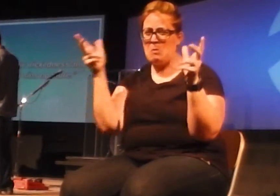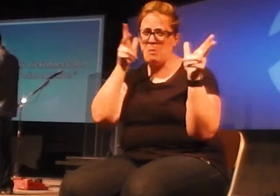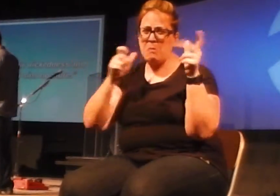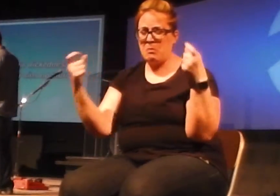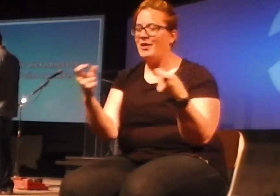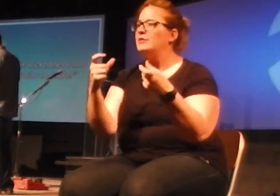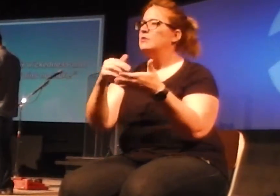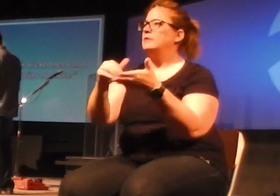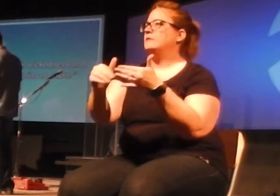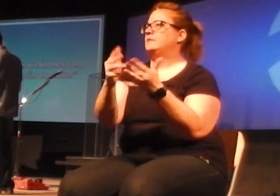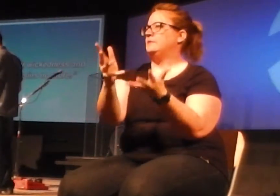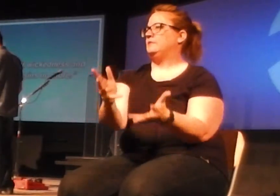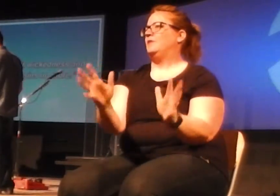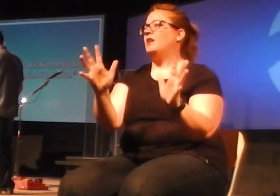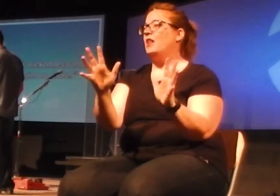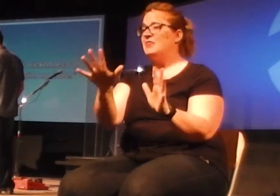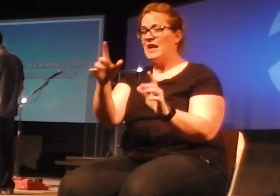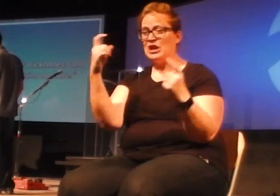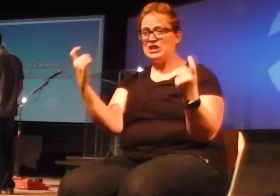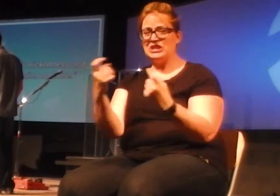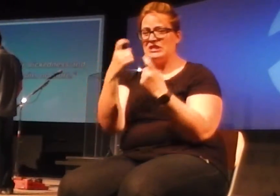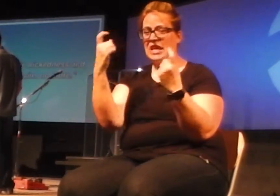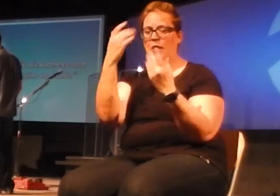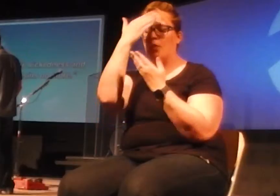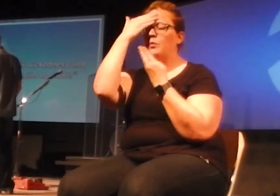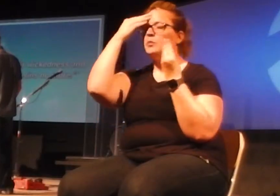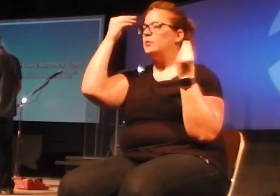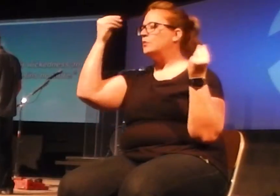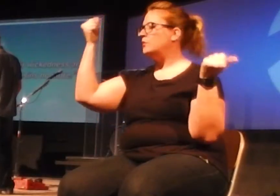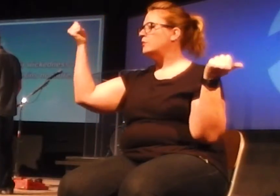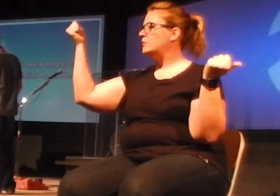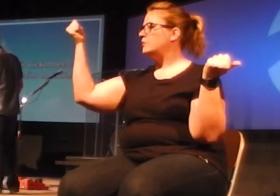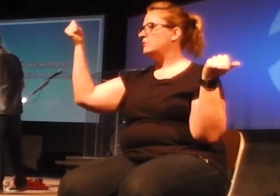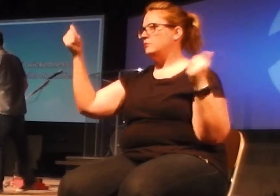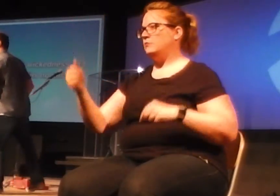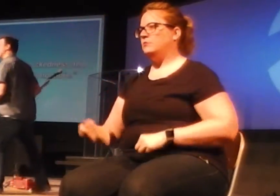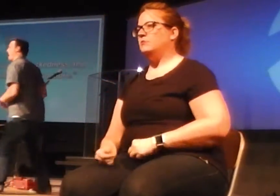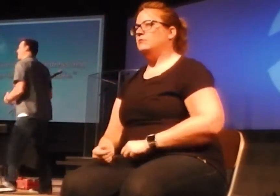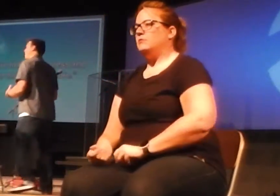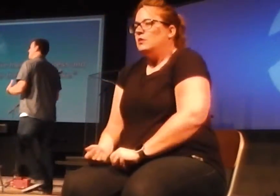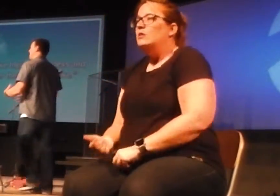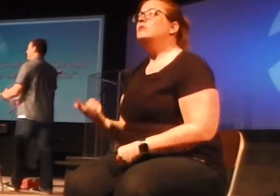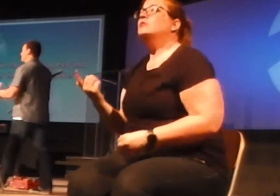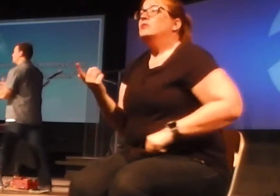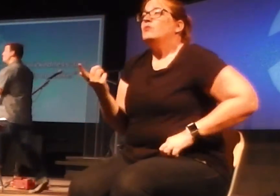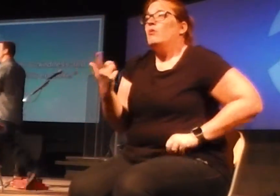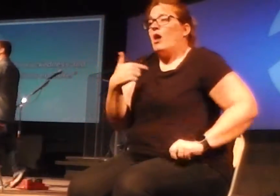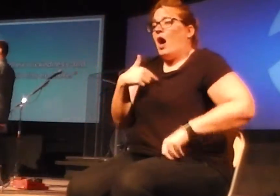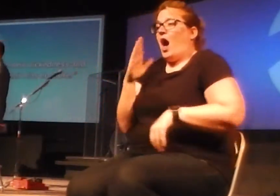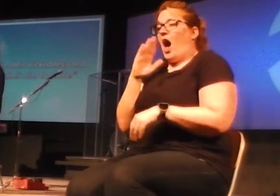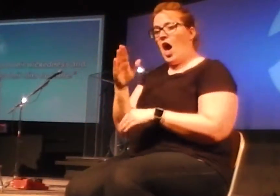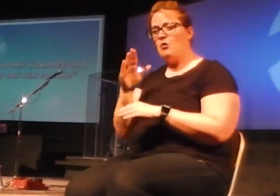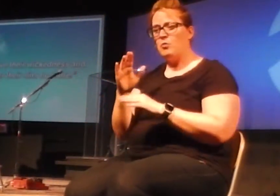I will remember their sins no more. So God says, I'm going to make a new covenant